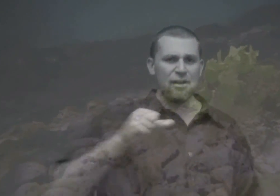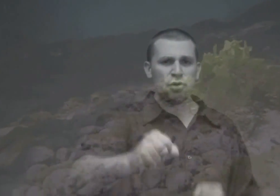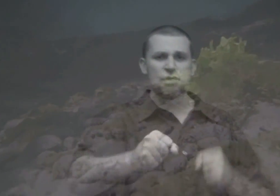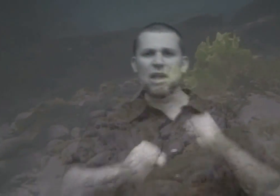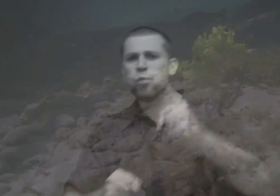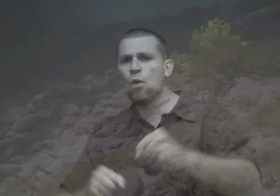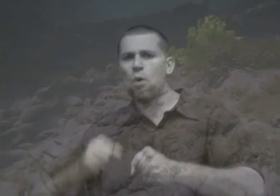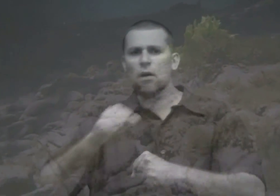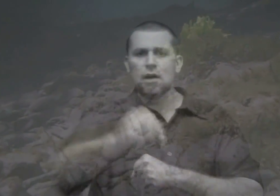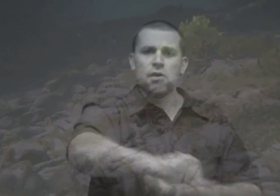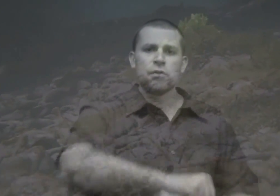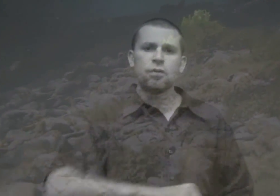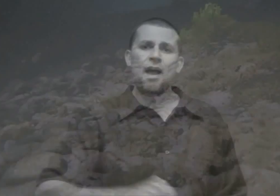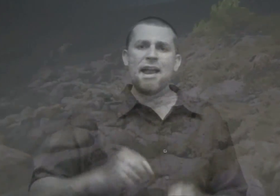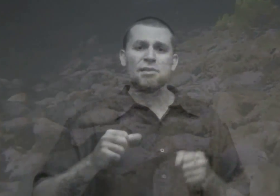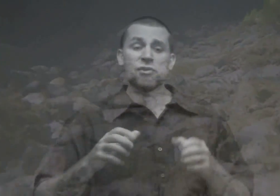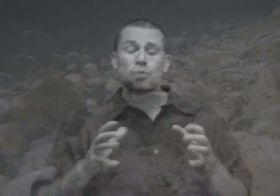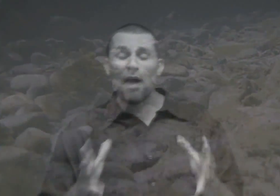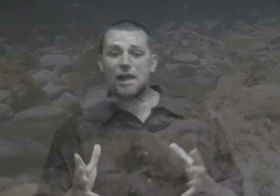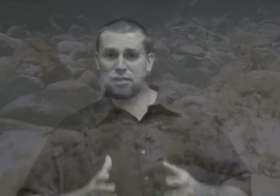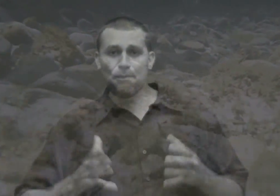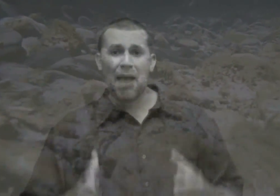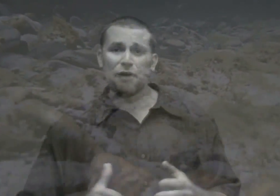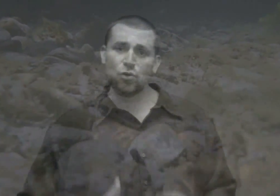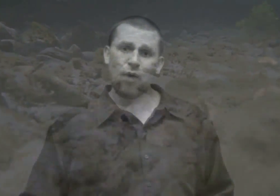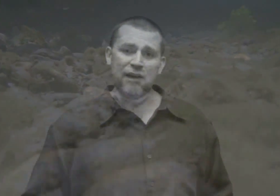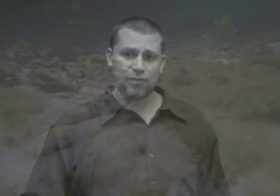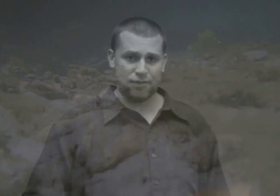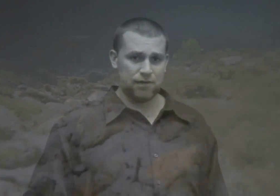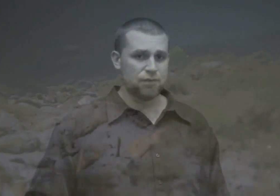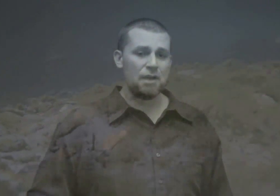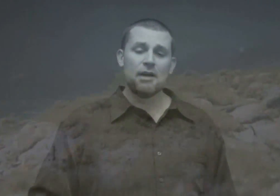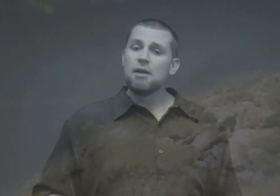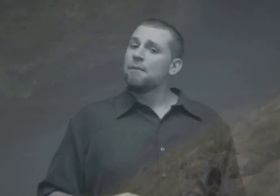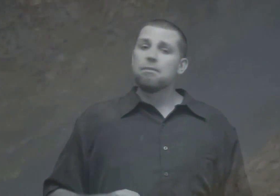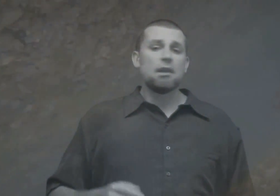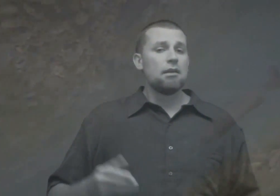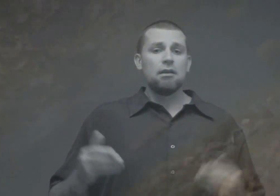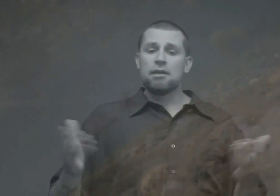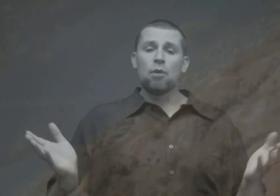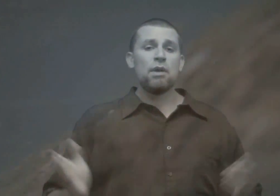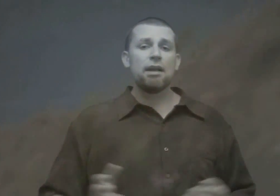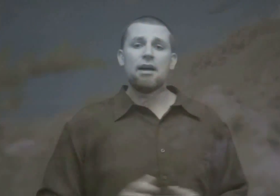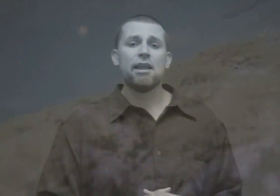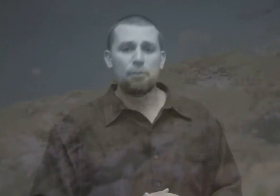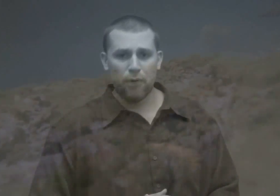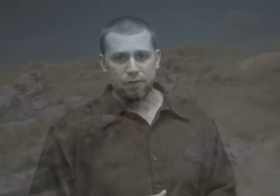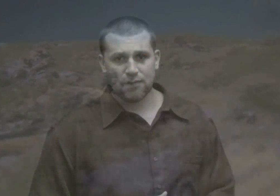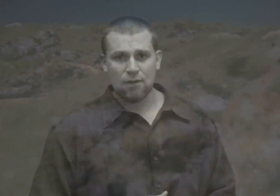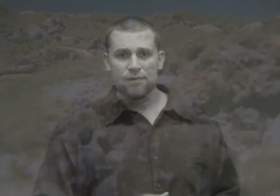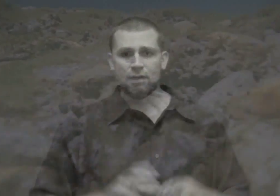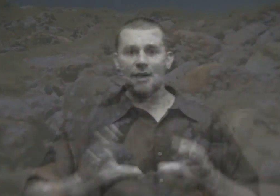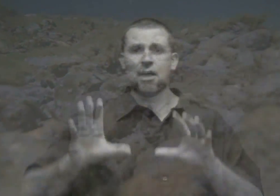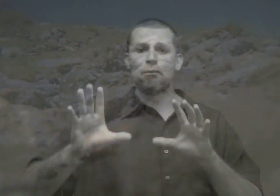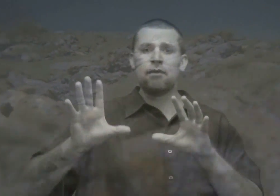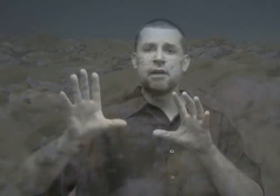enters a war to try and sway us back to righteousness, yet we cannot help ourselves and end up moving